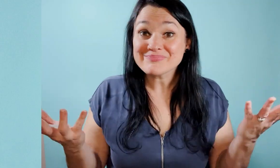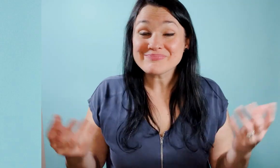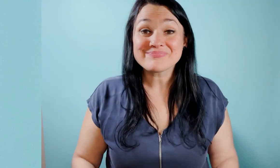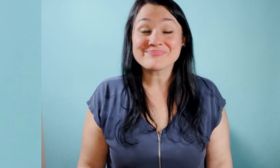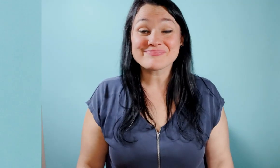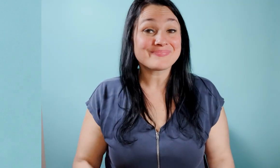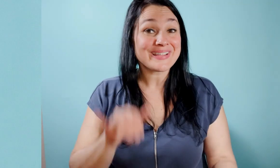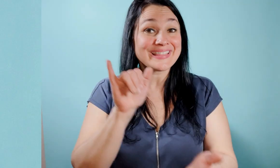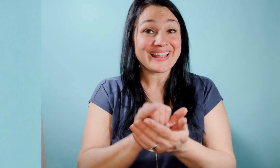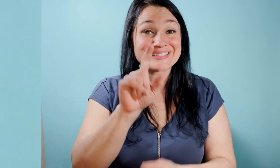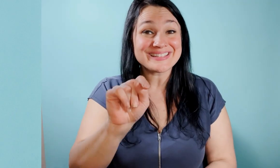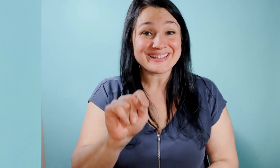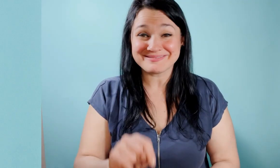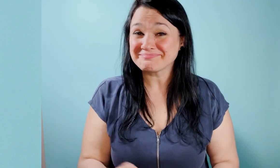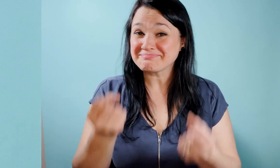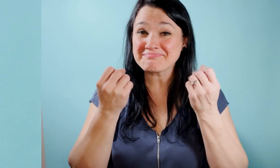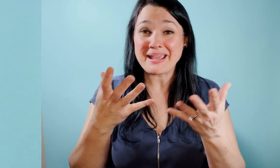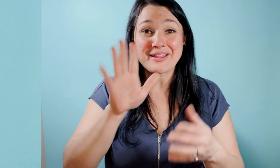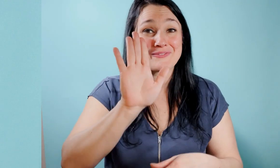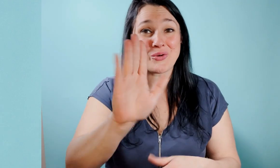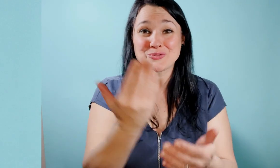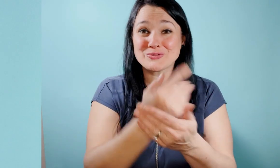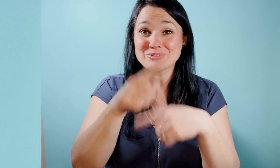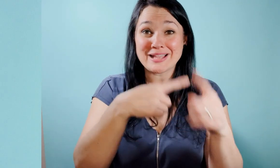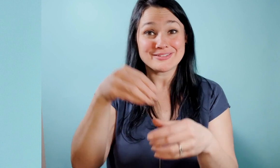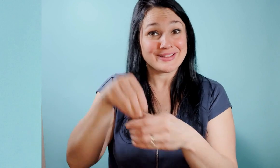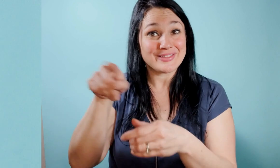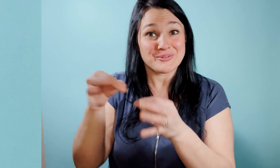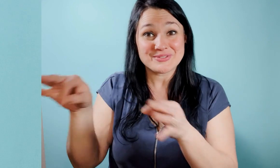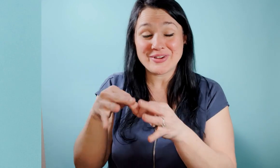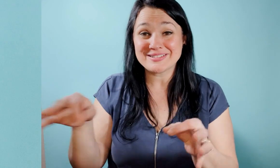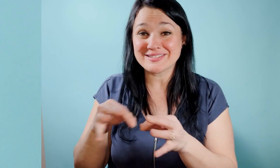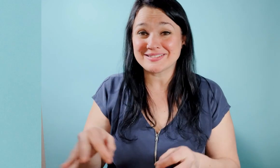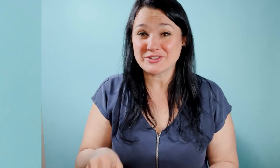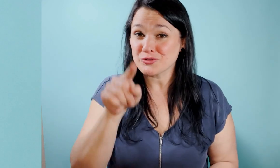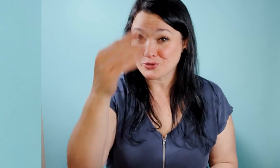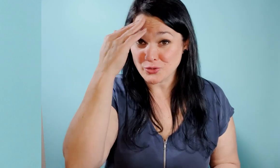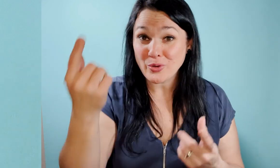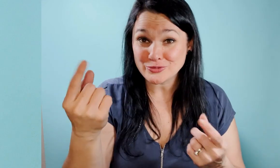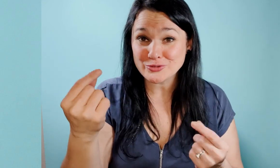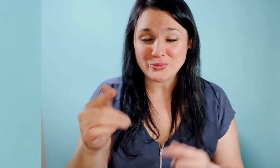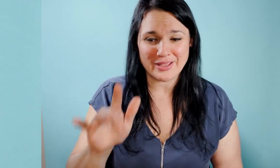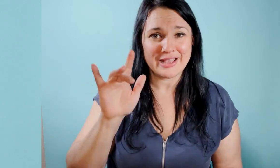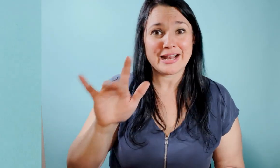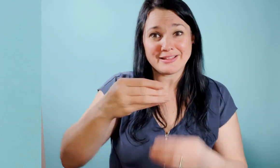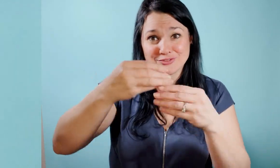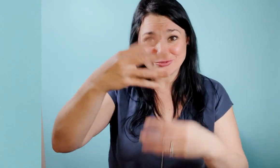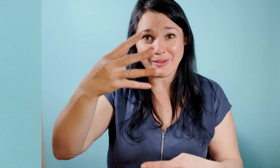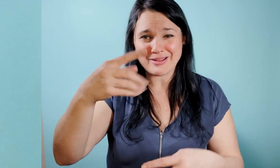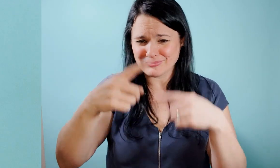well and that's it you've just put a lot of your new signs in those phrases and you know what to do